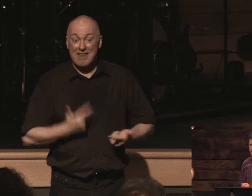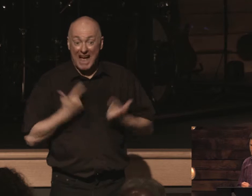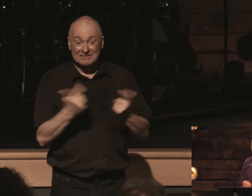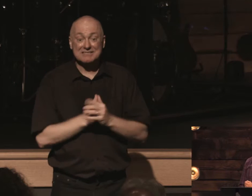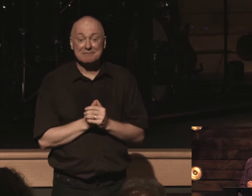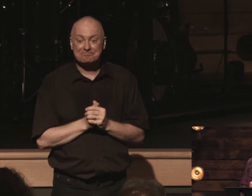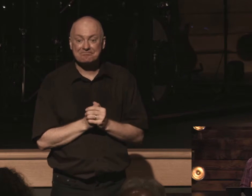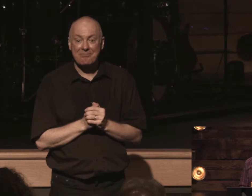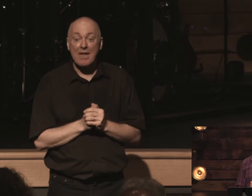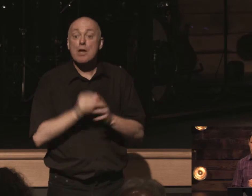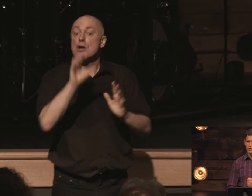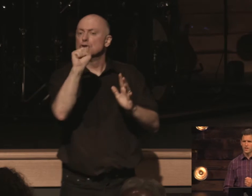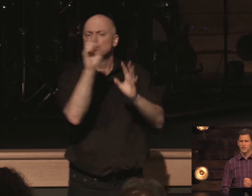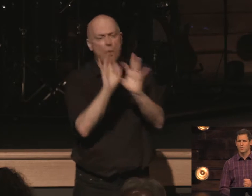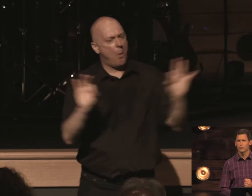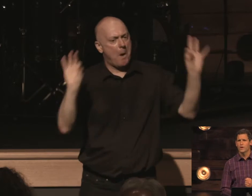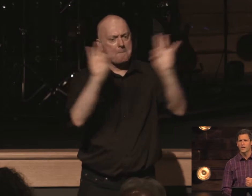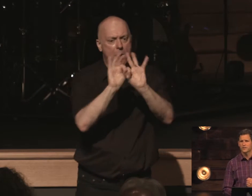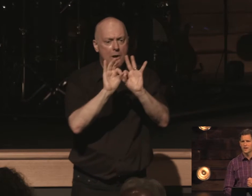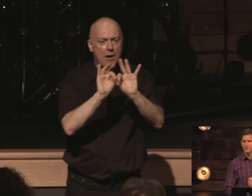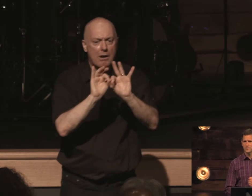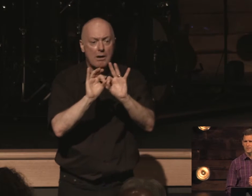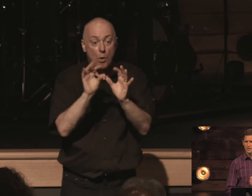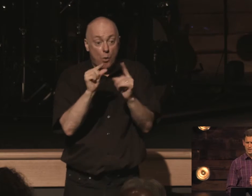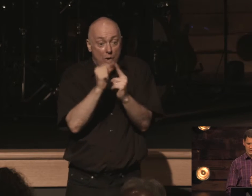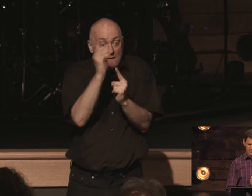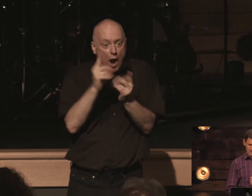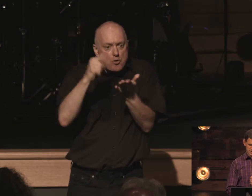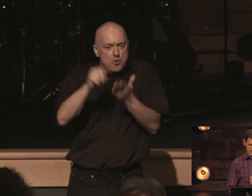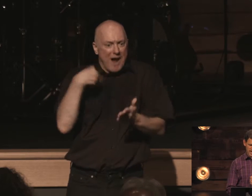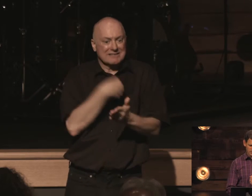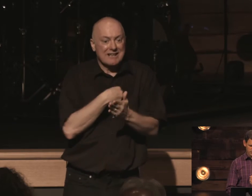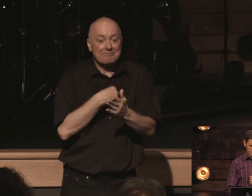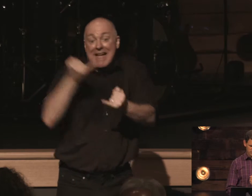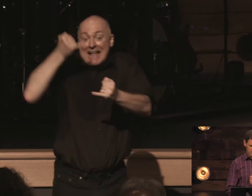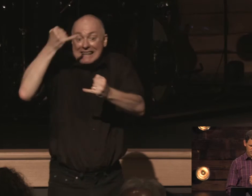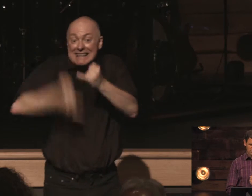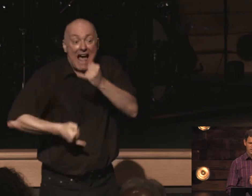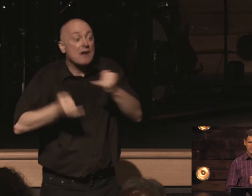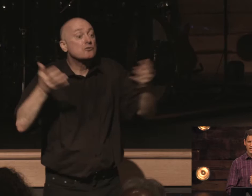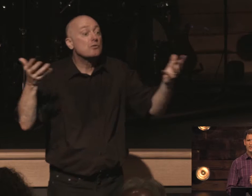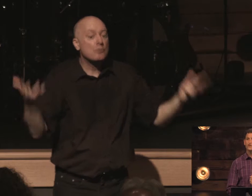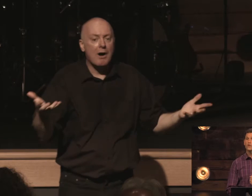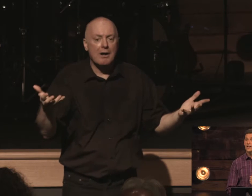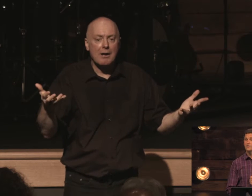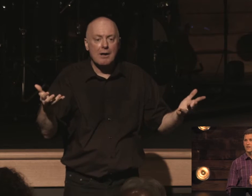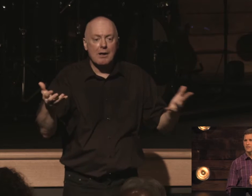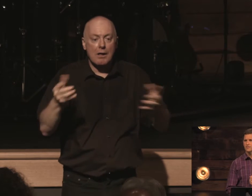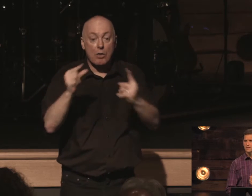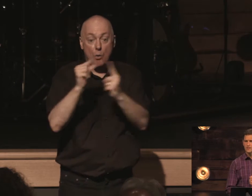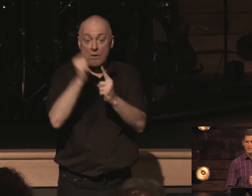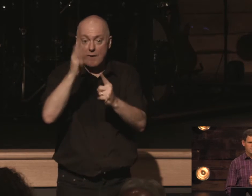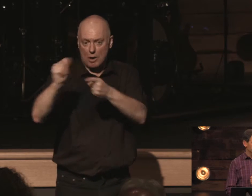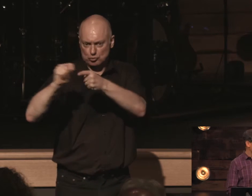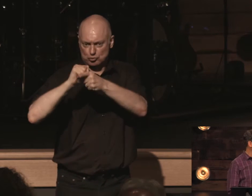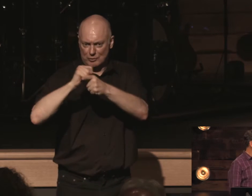so important it corrects us and then lastly we see this it trains us the bible